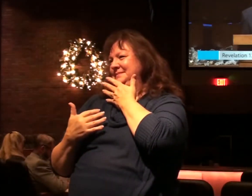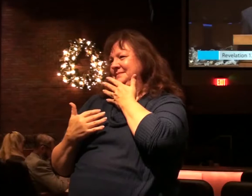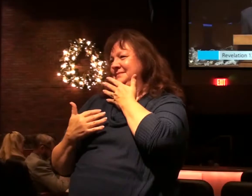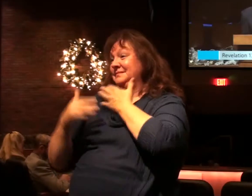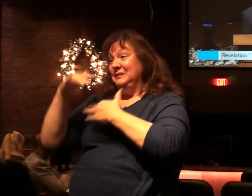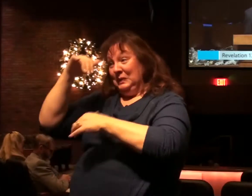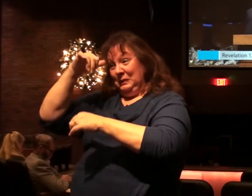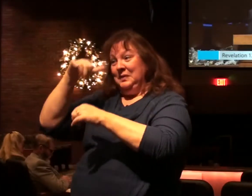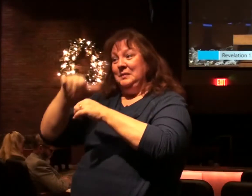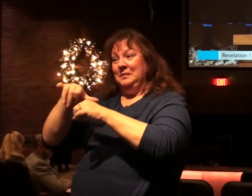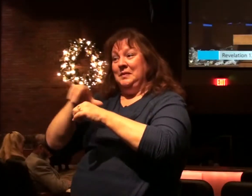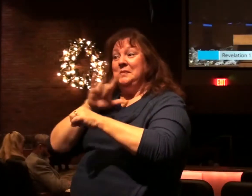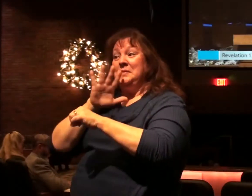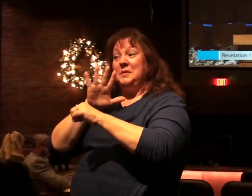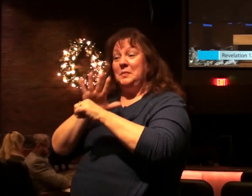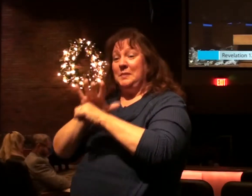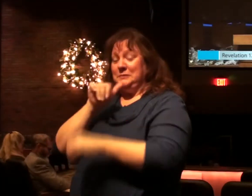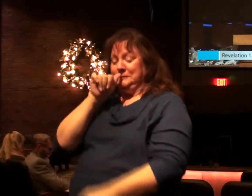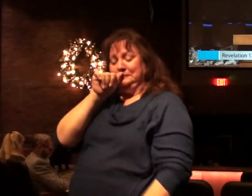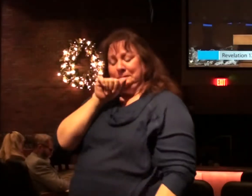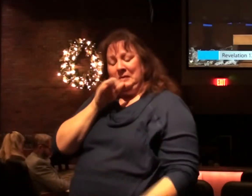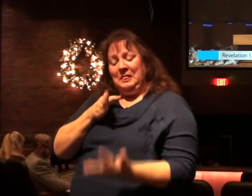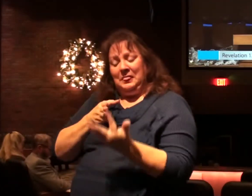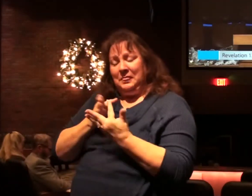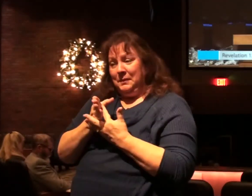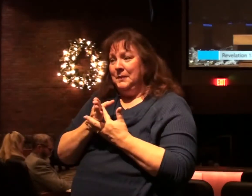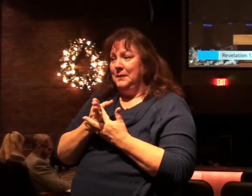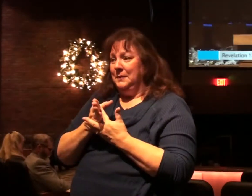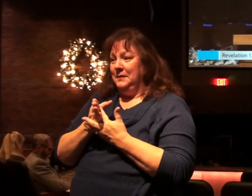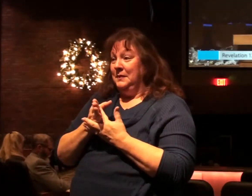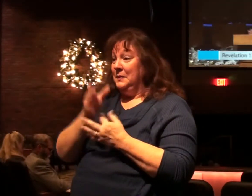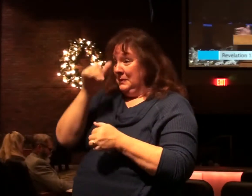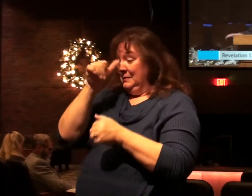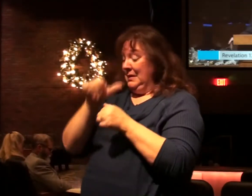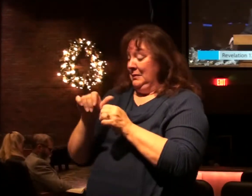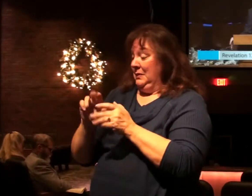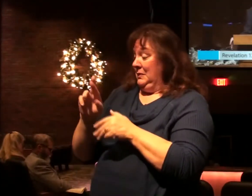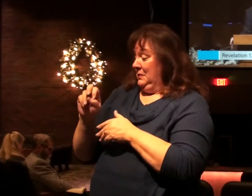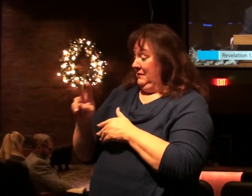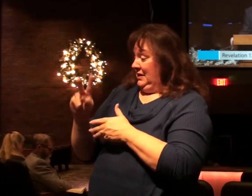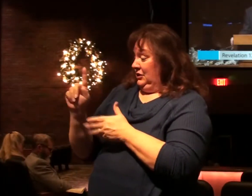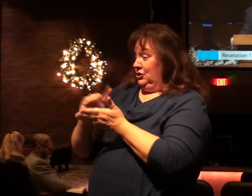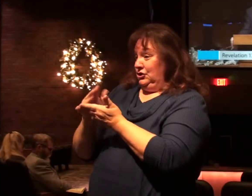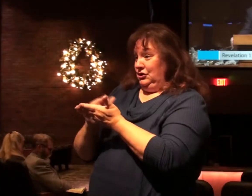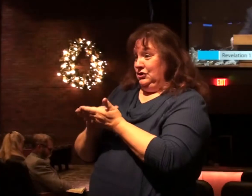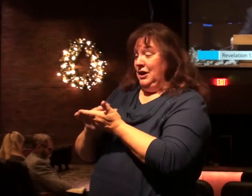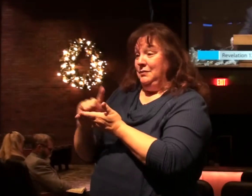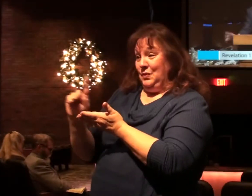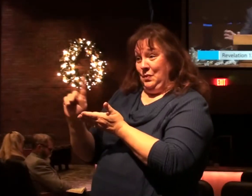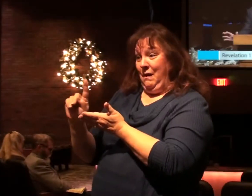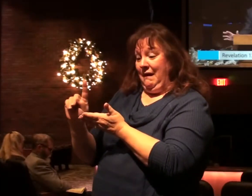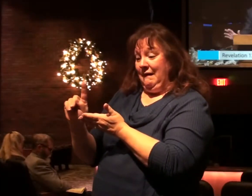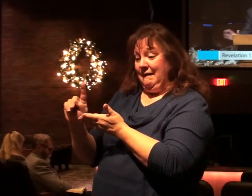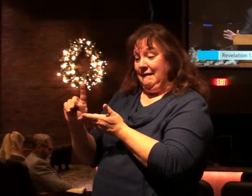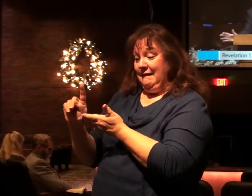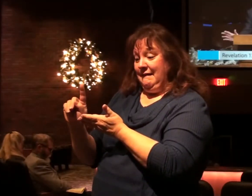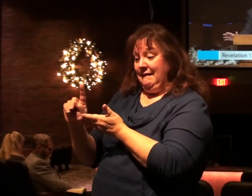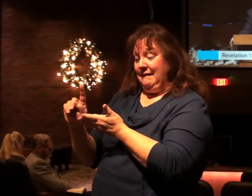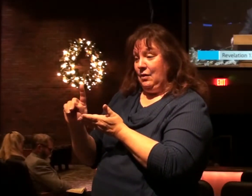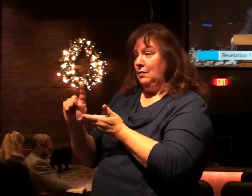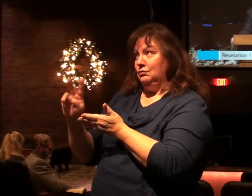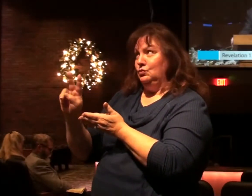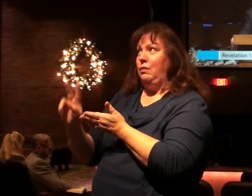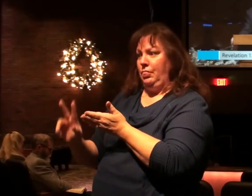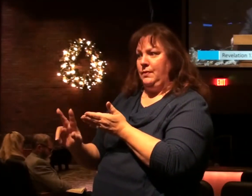Remember there's promise to overcomers in the eights of the seven letters to the churches in chapters